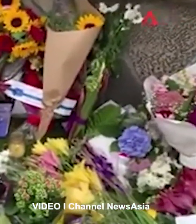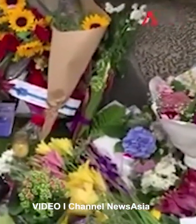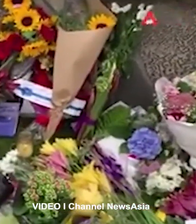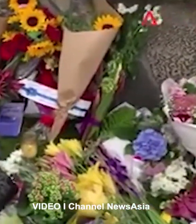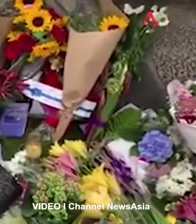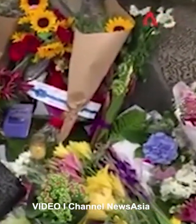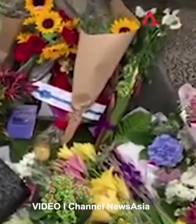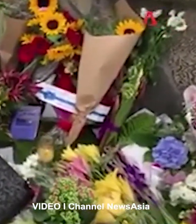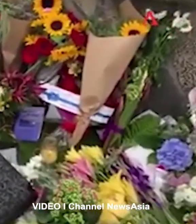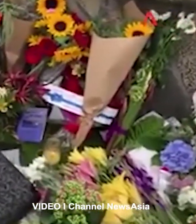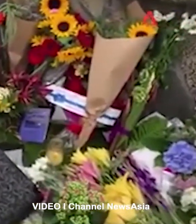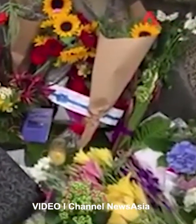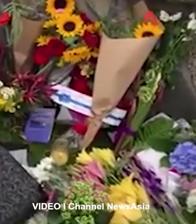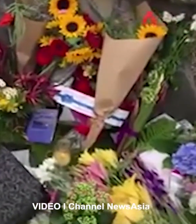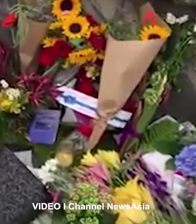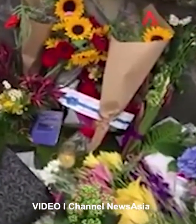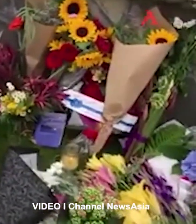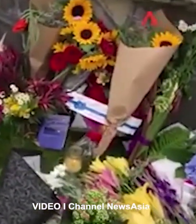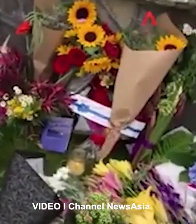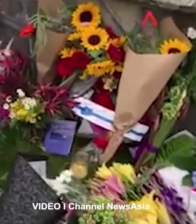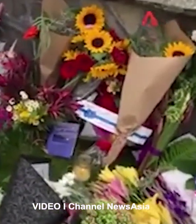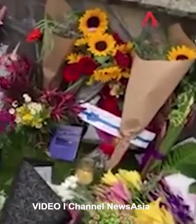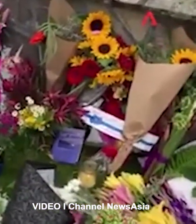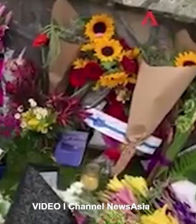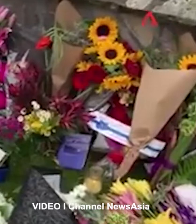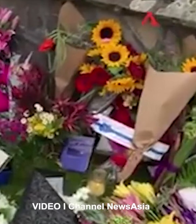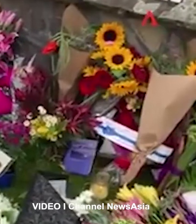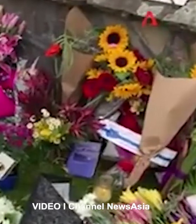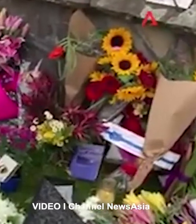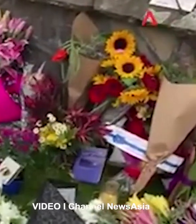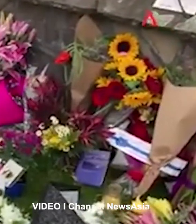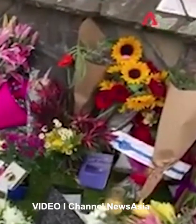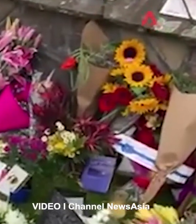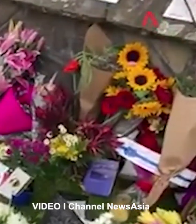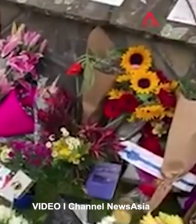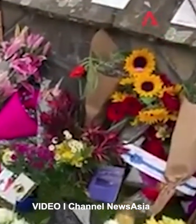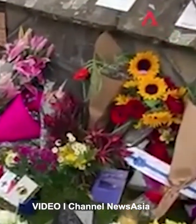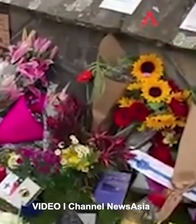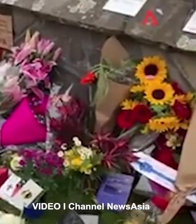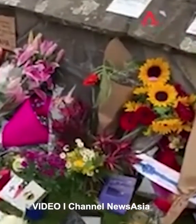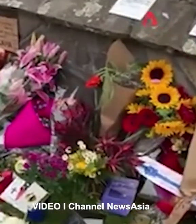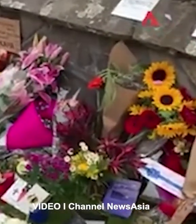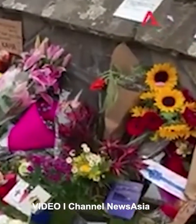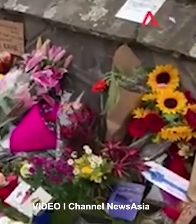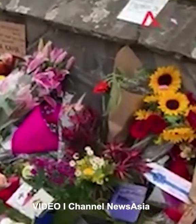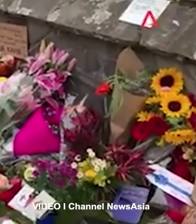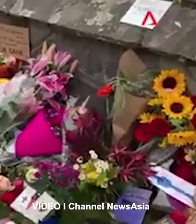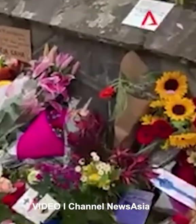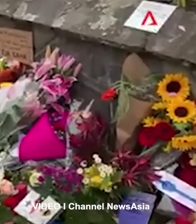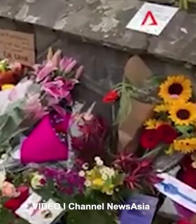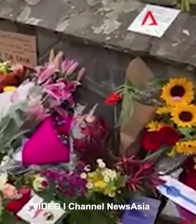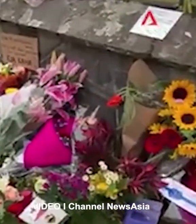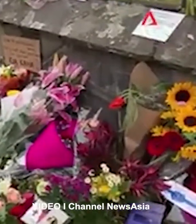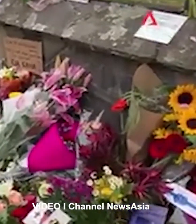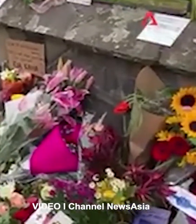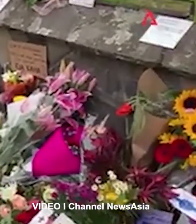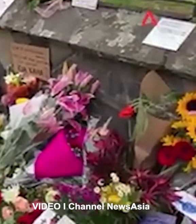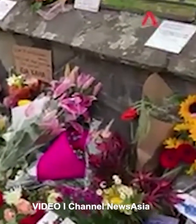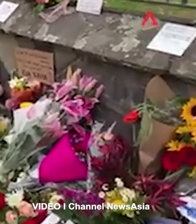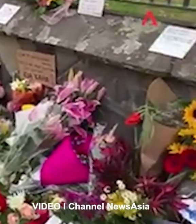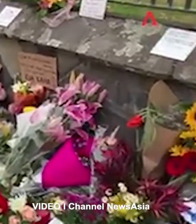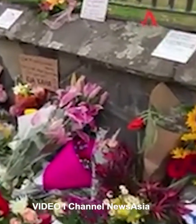are closed, the public will remain in the vicinity. This will continue to be assessed while the police investigation